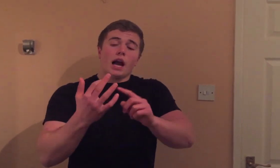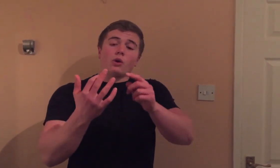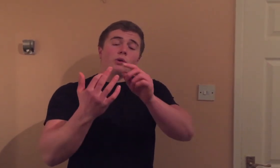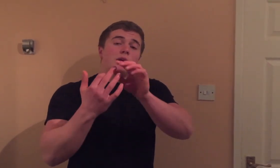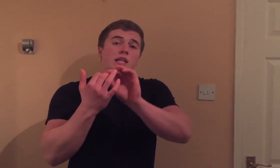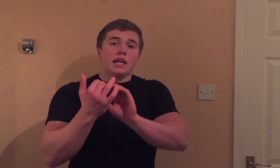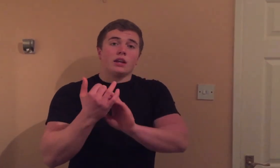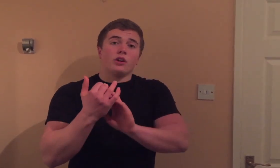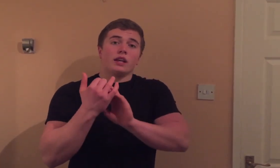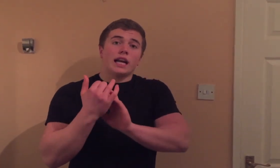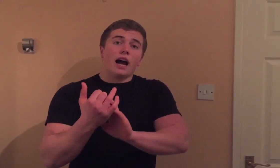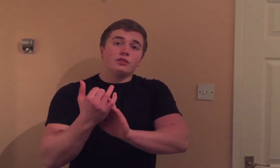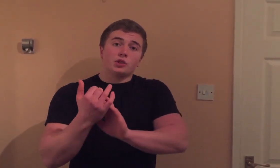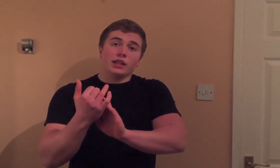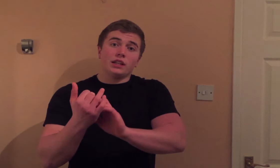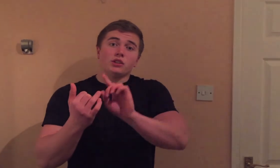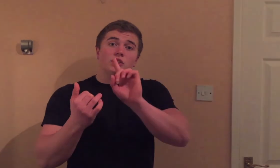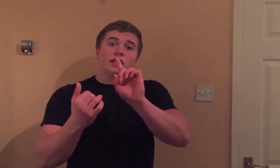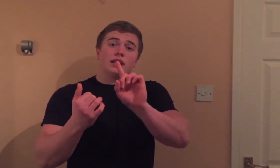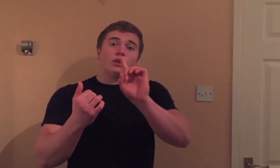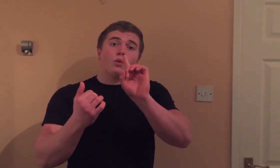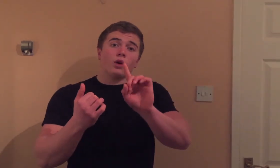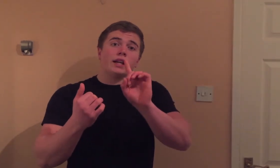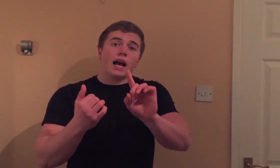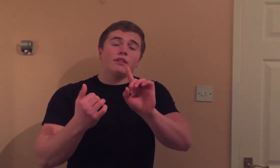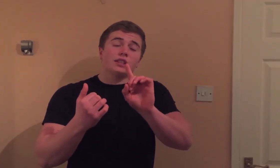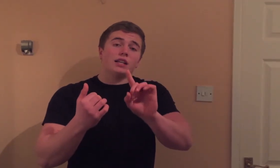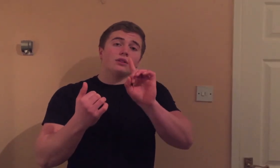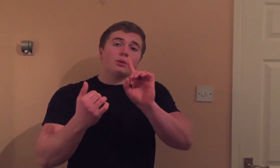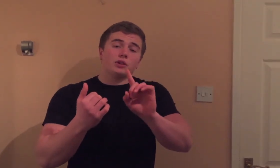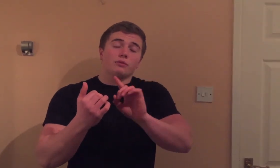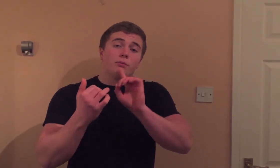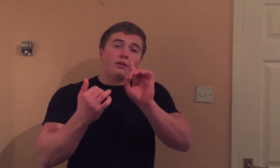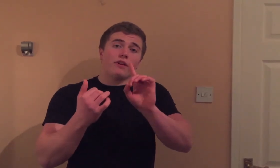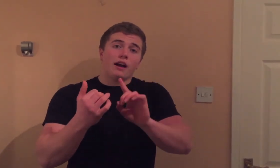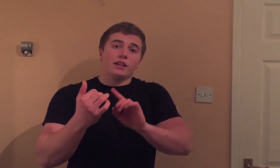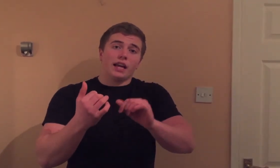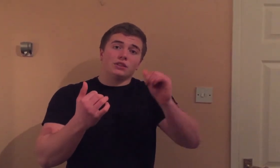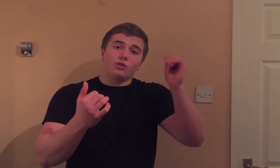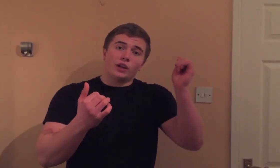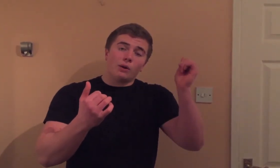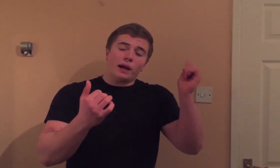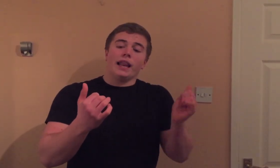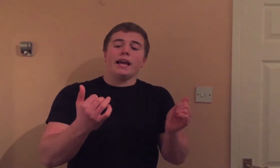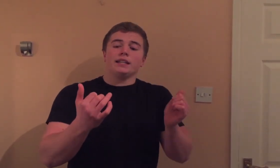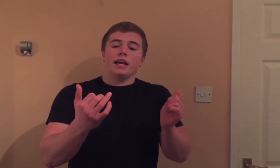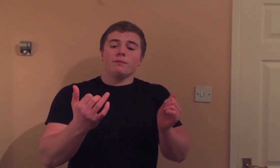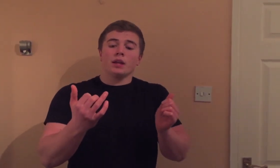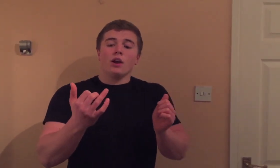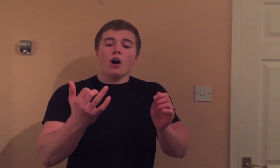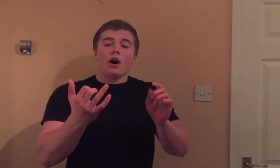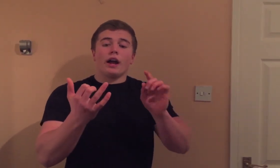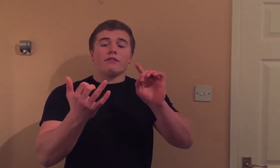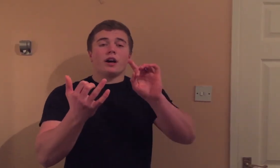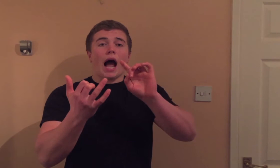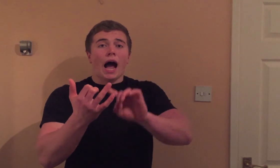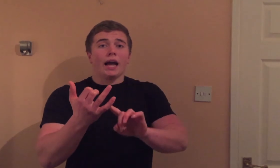I'm going to be taking out the calf training and just sticking to one calf session per five days and doing that on my leg day. However, I